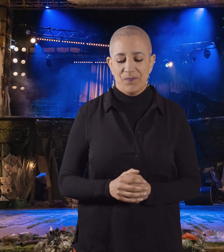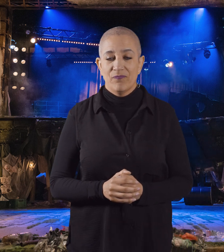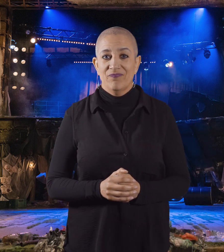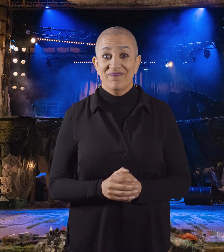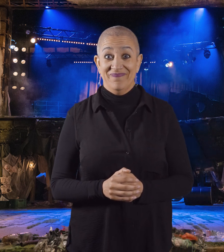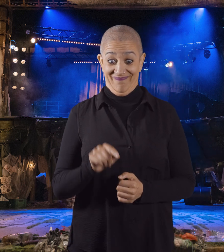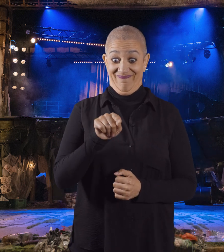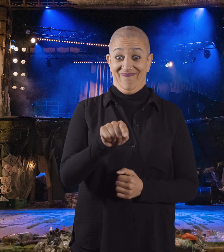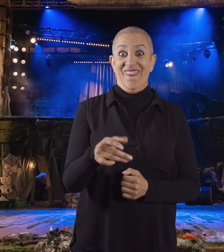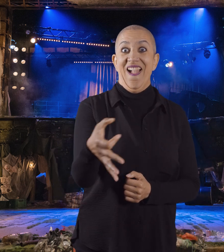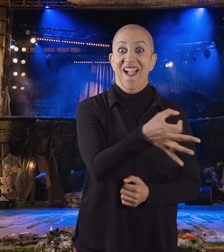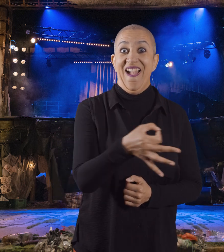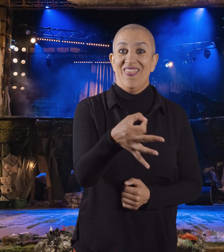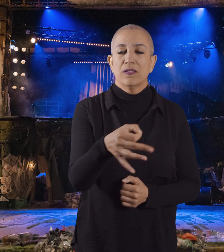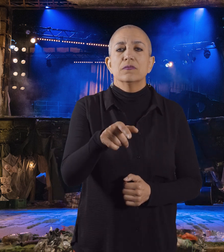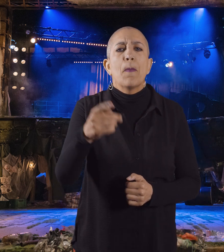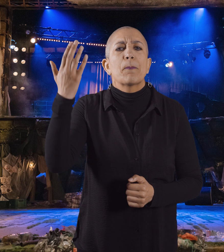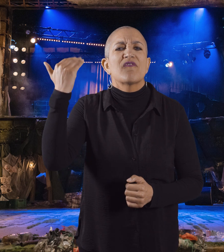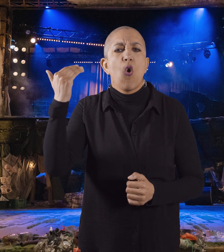The island used to be ruled by a witch.